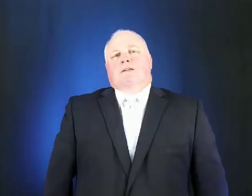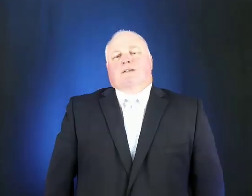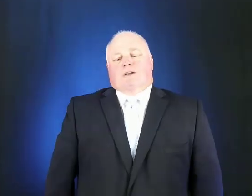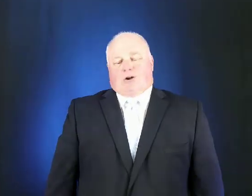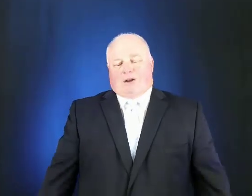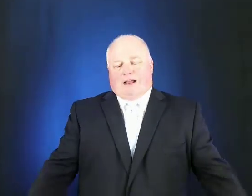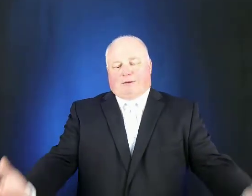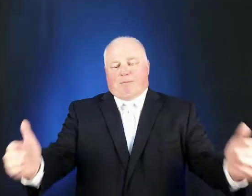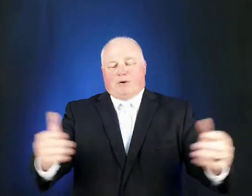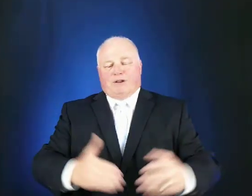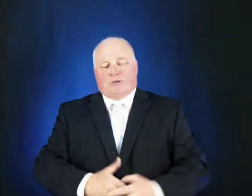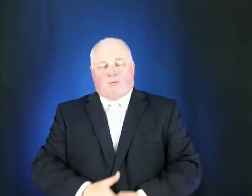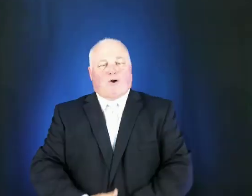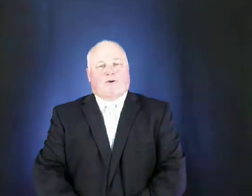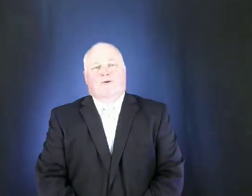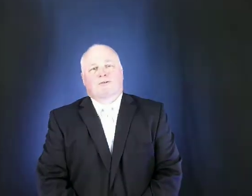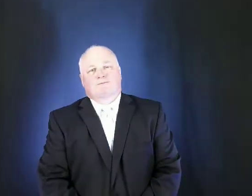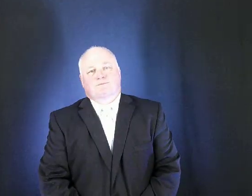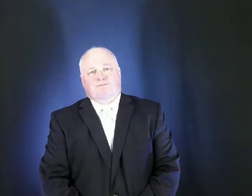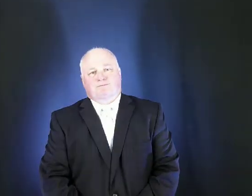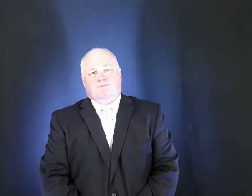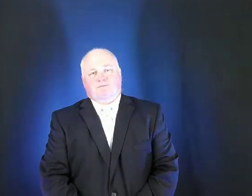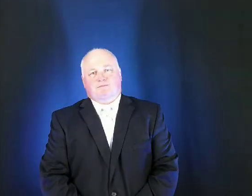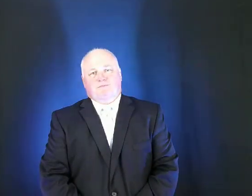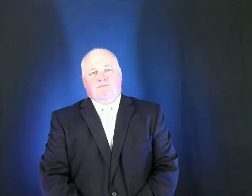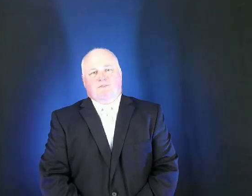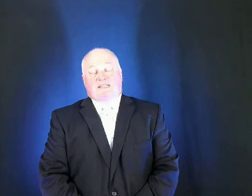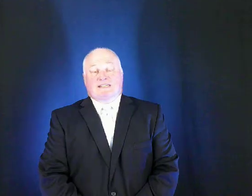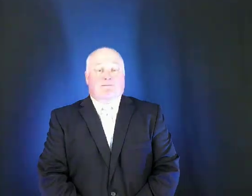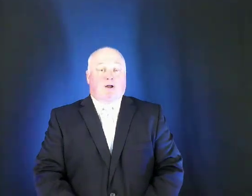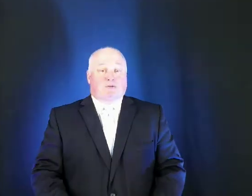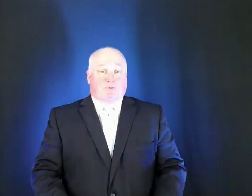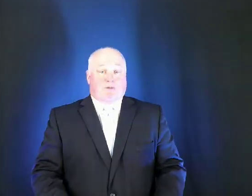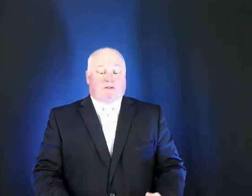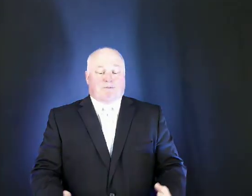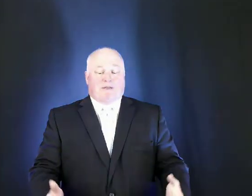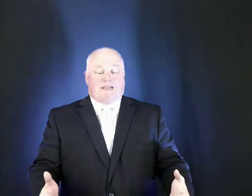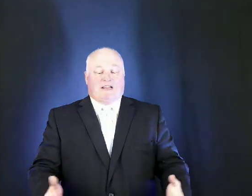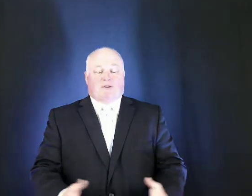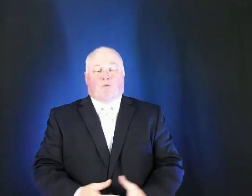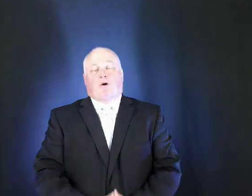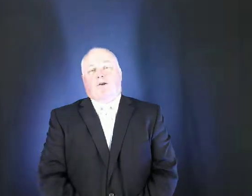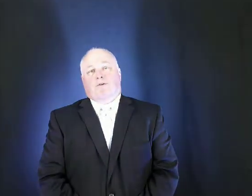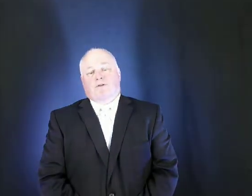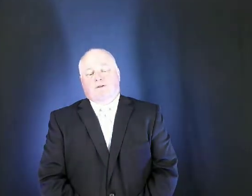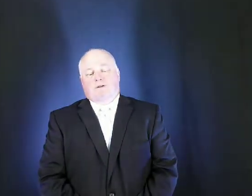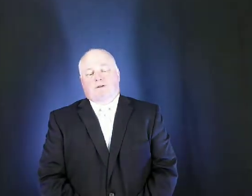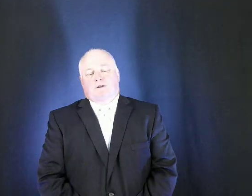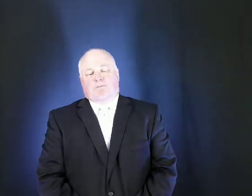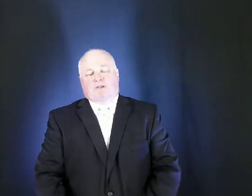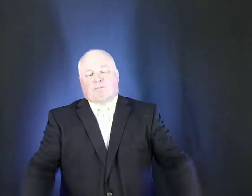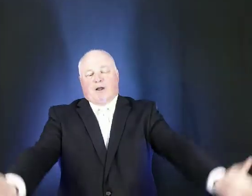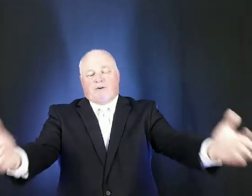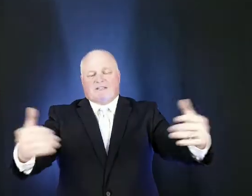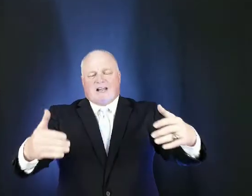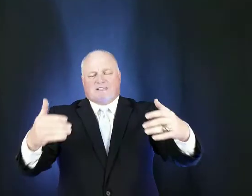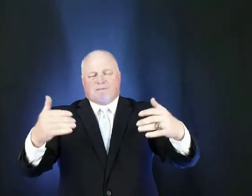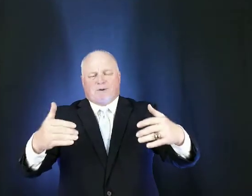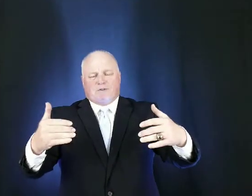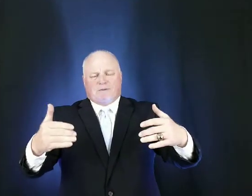are like a boat in the water you see boats are built to be in the water but the boat is not supposed to